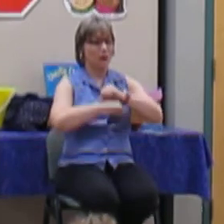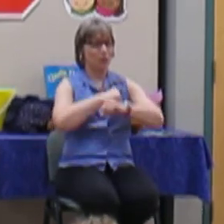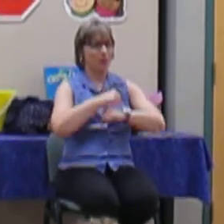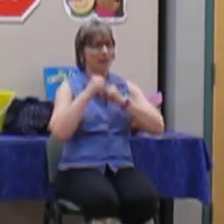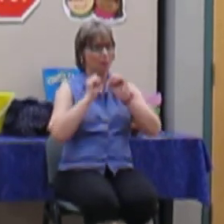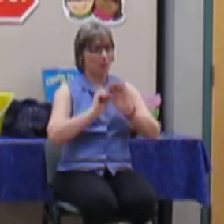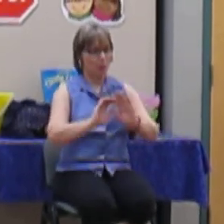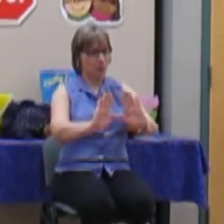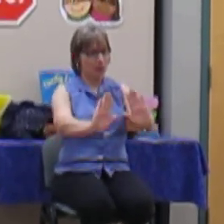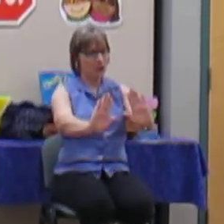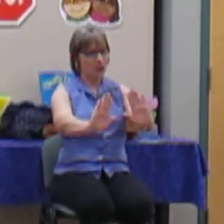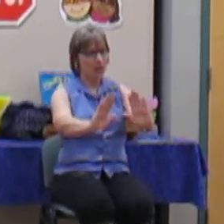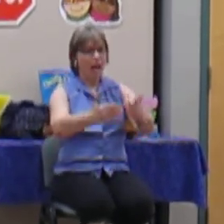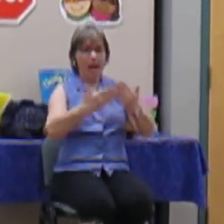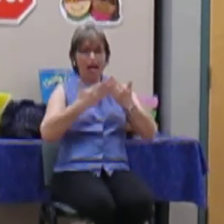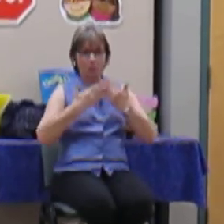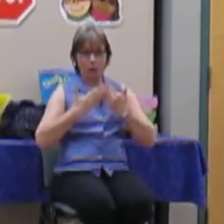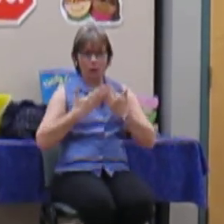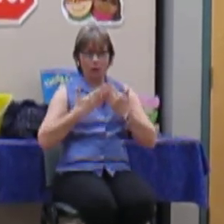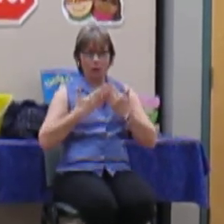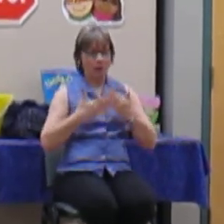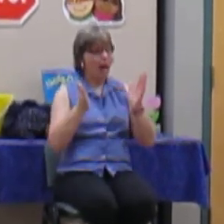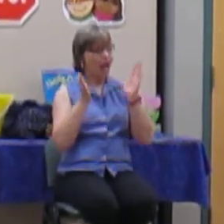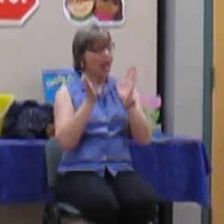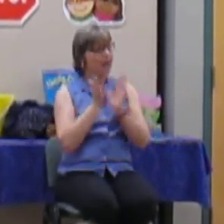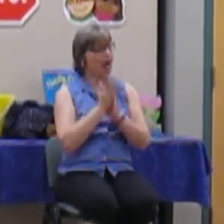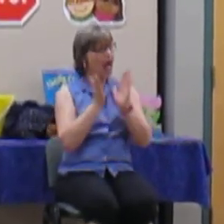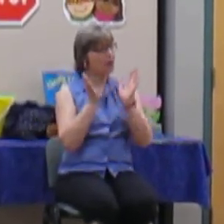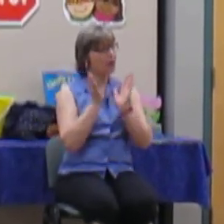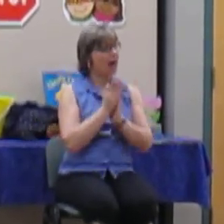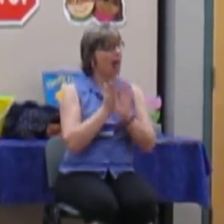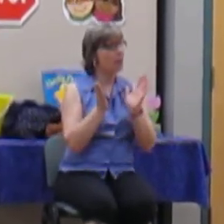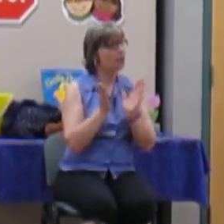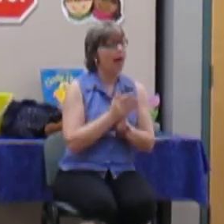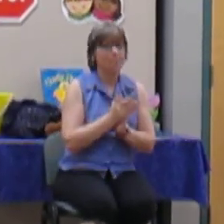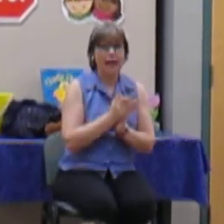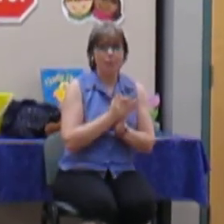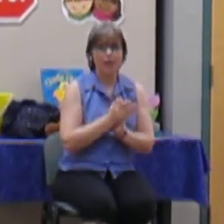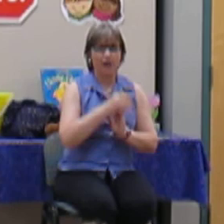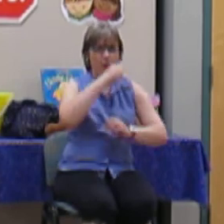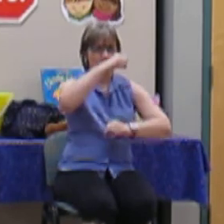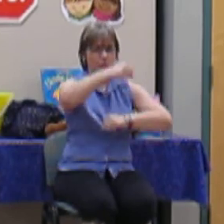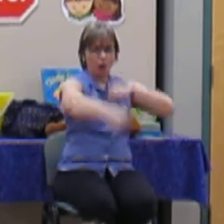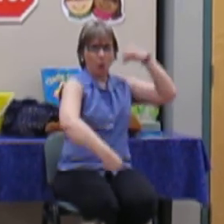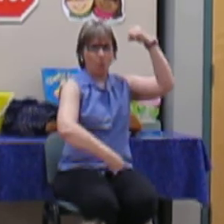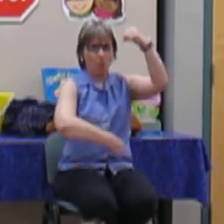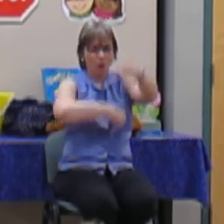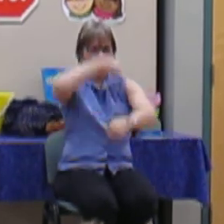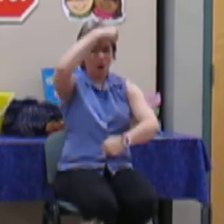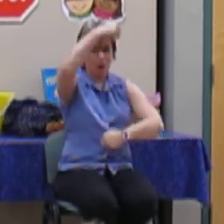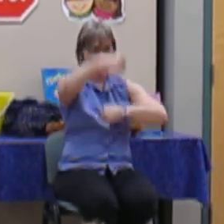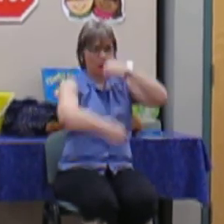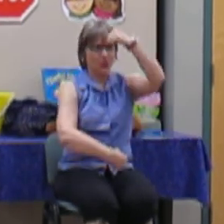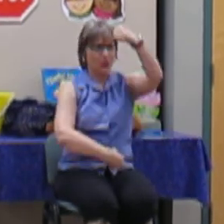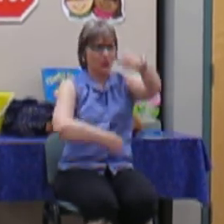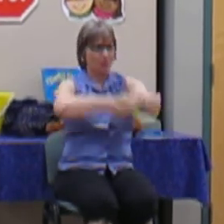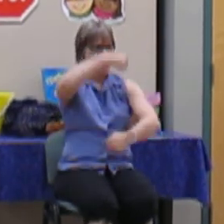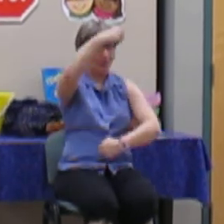sugar baby. Push and roll. And clap, clap, clap. Make it bigger. Roll, roll, sugar baby.